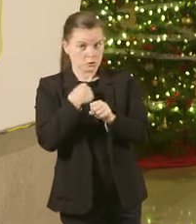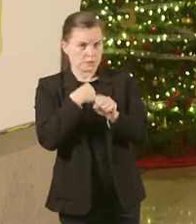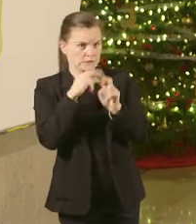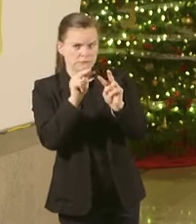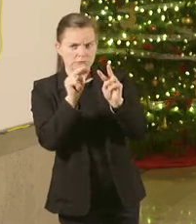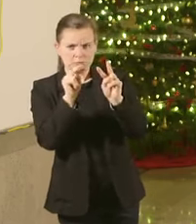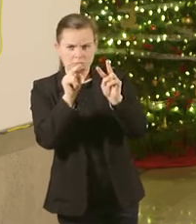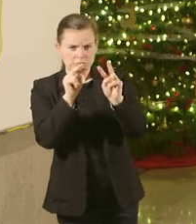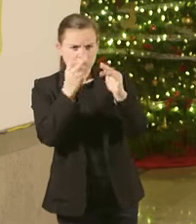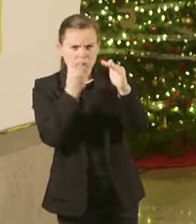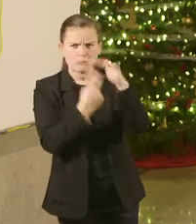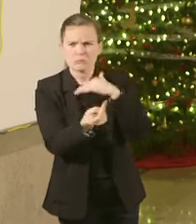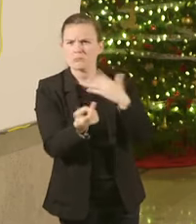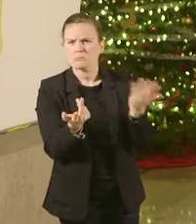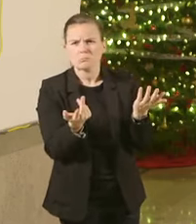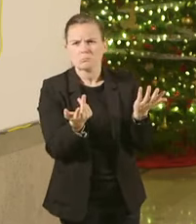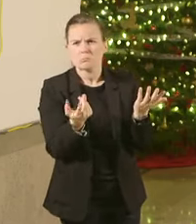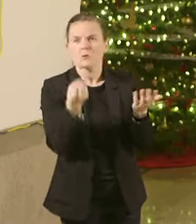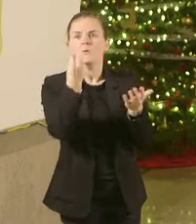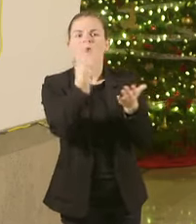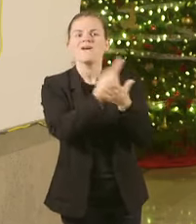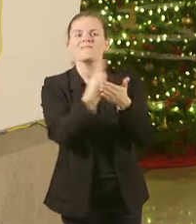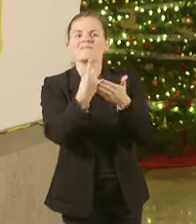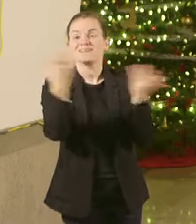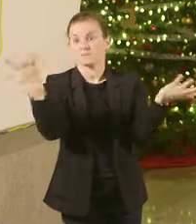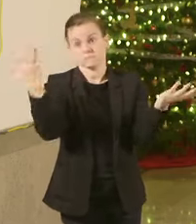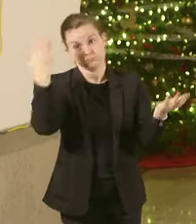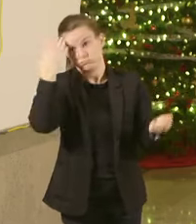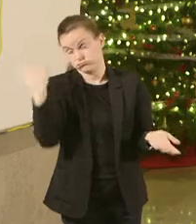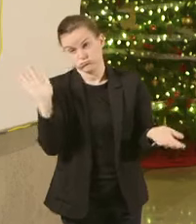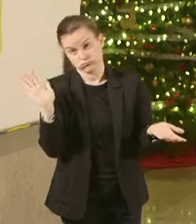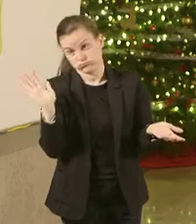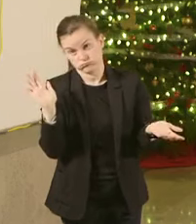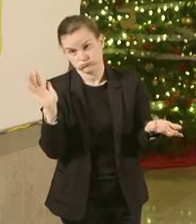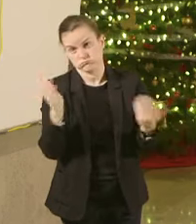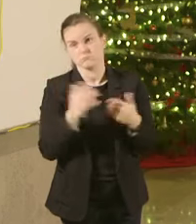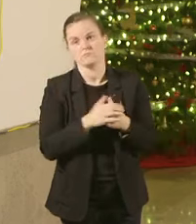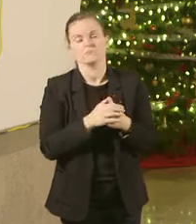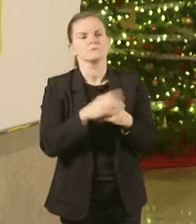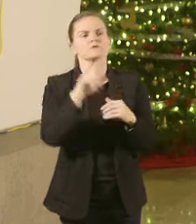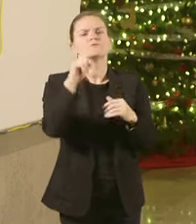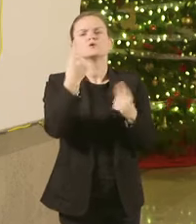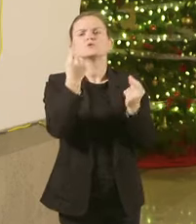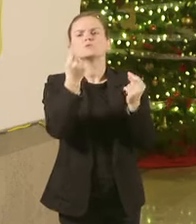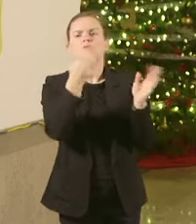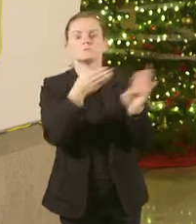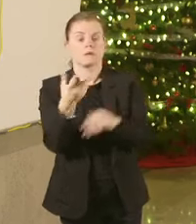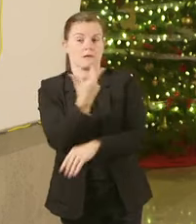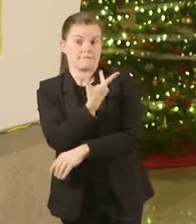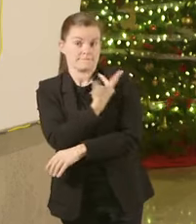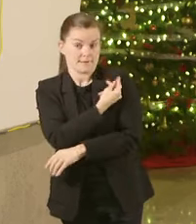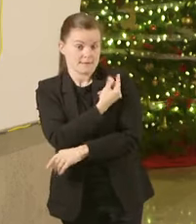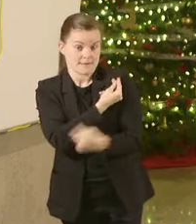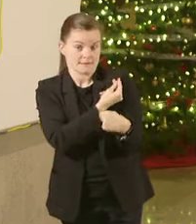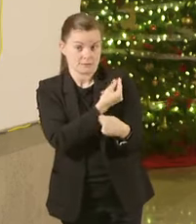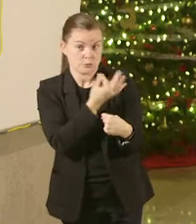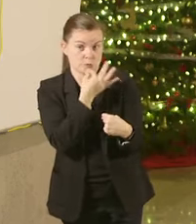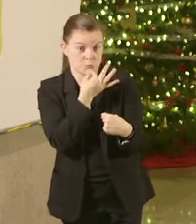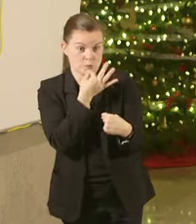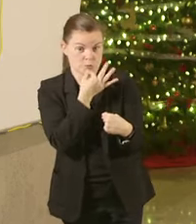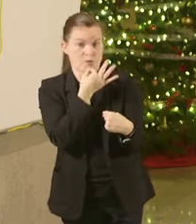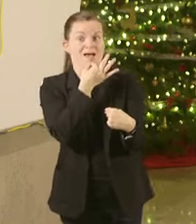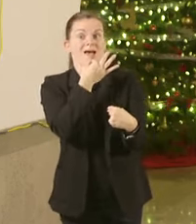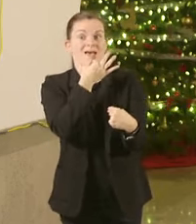in 12 weeks So I think the initial plan is this we know the vaccines coming We know that that is going to have a factor